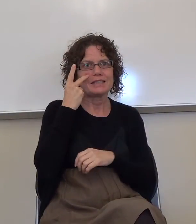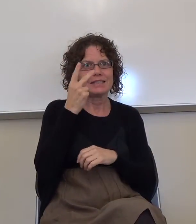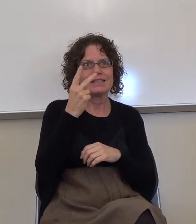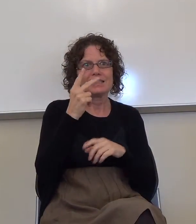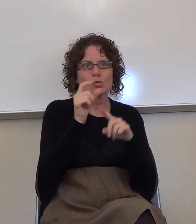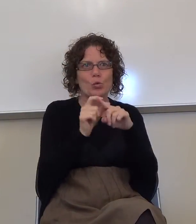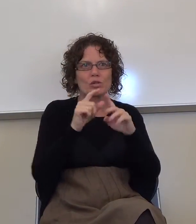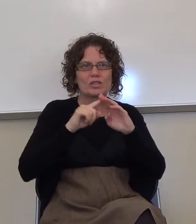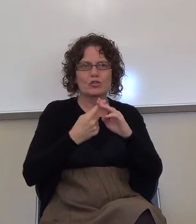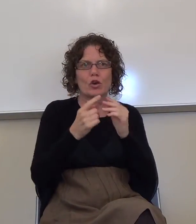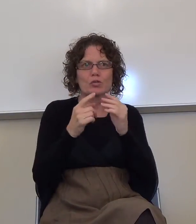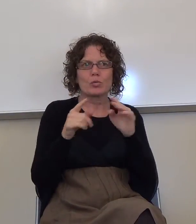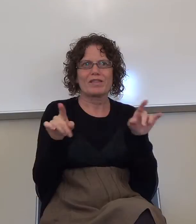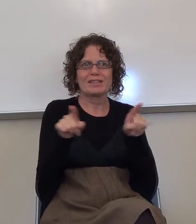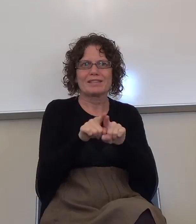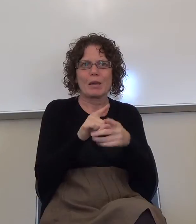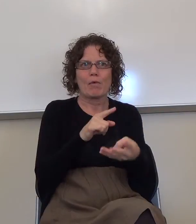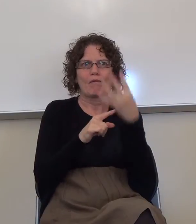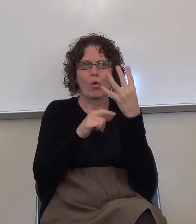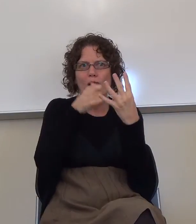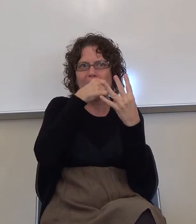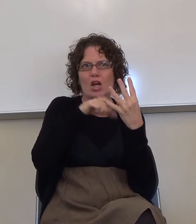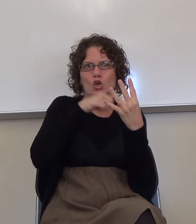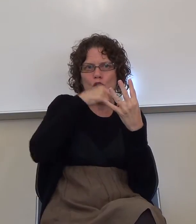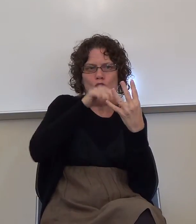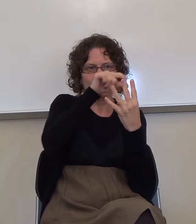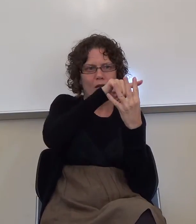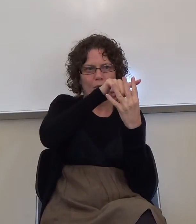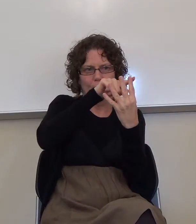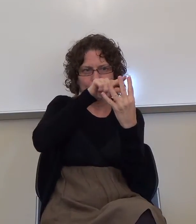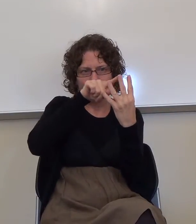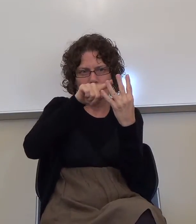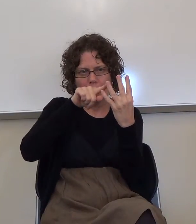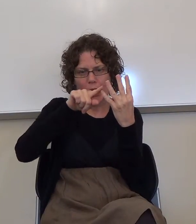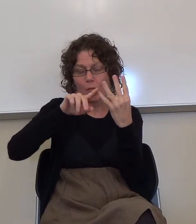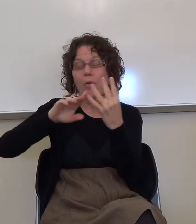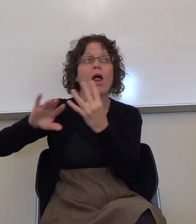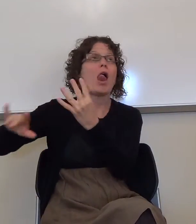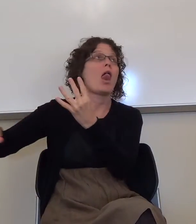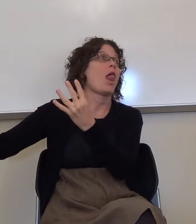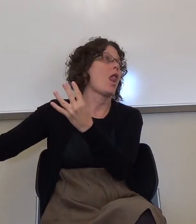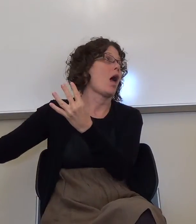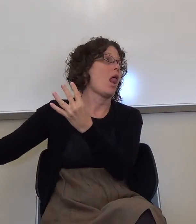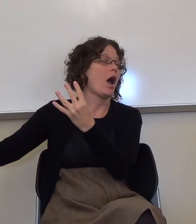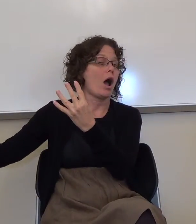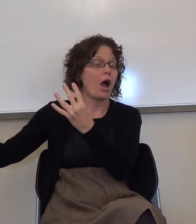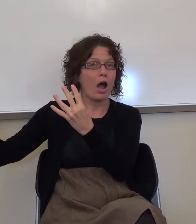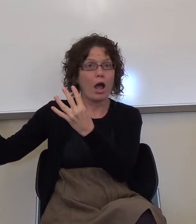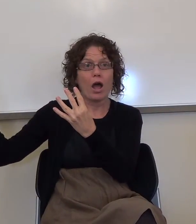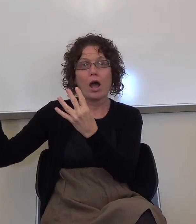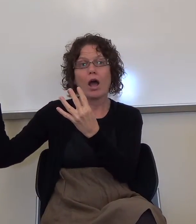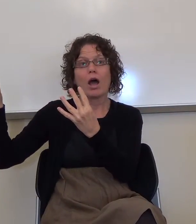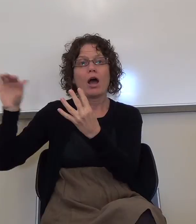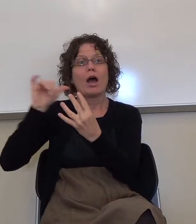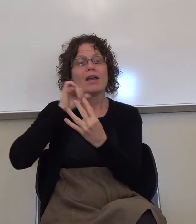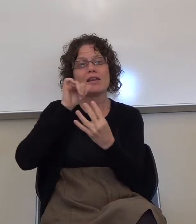So your brain is filling the rest of this in as this without allowing you to sound that out. So